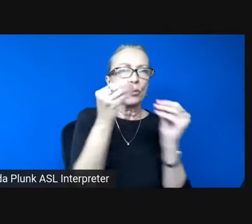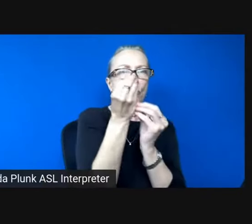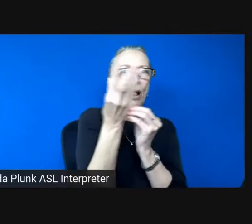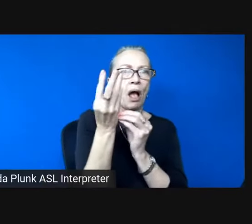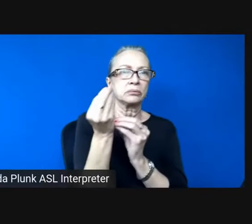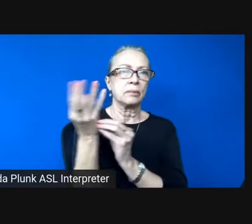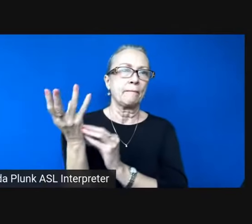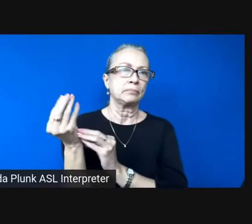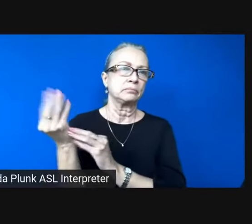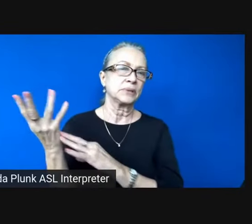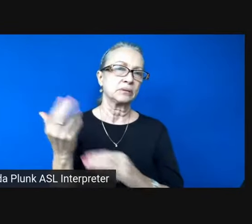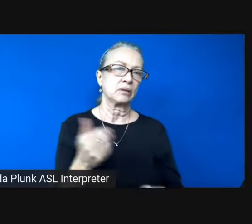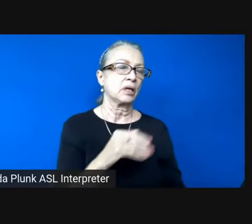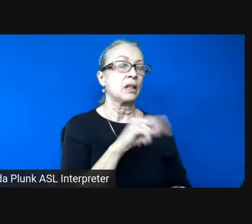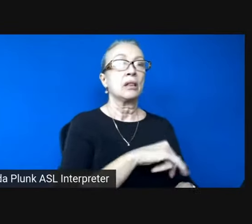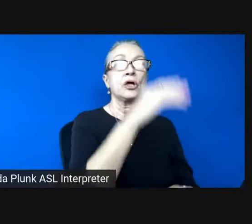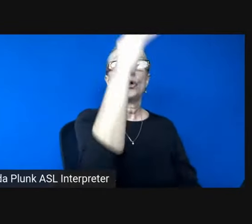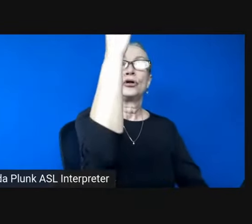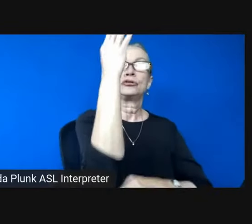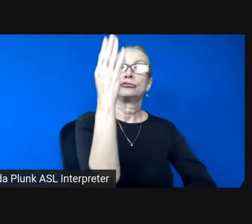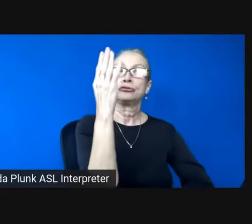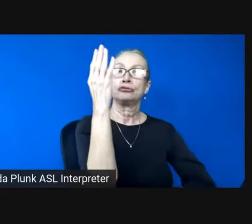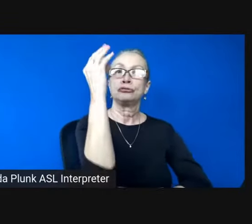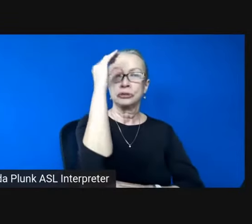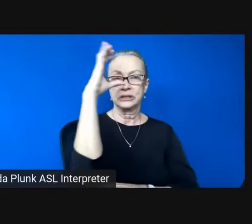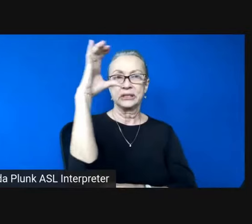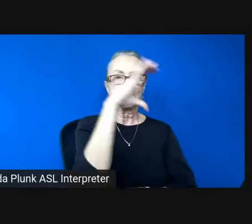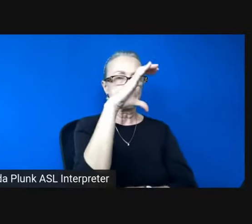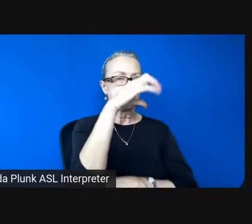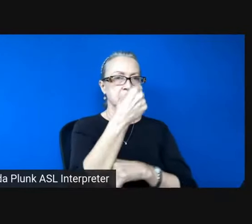then the noon sun shimmers the grasses